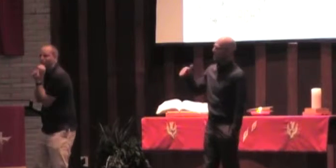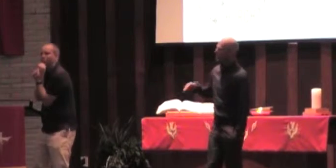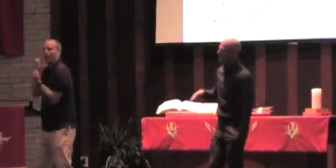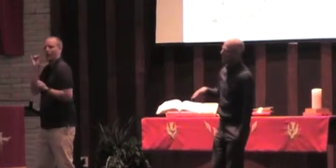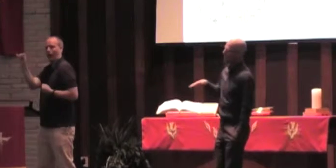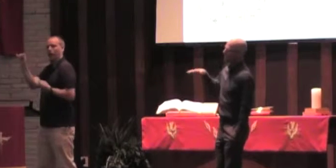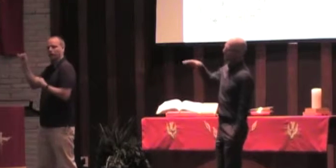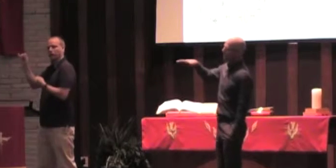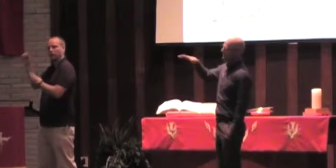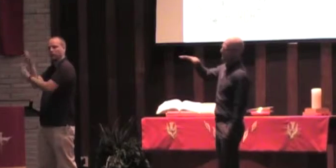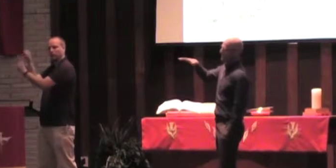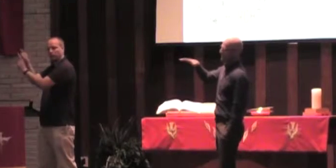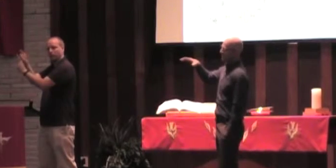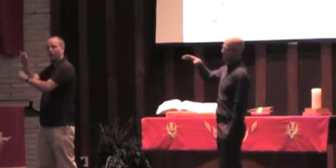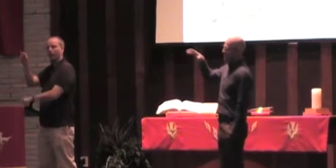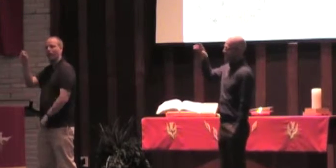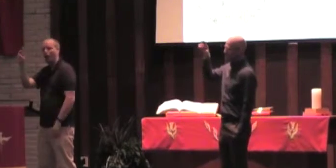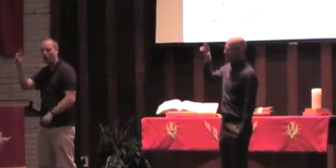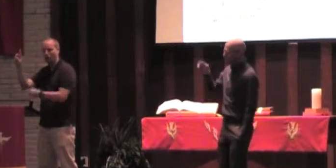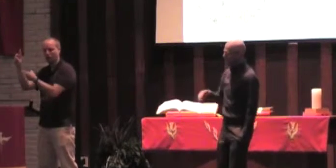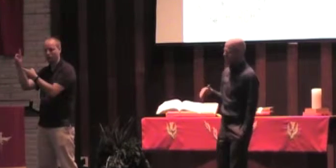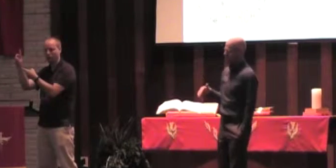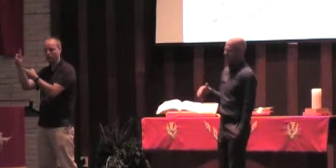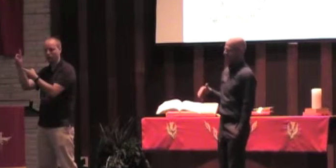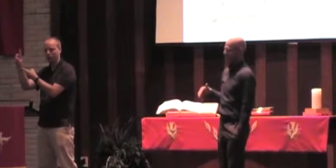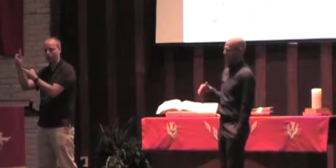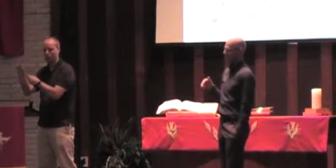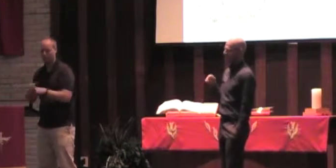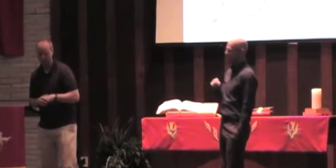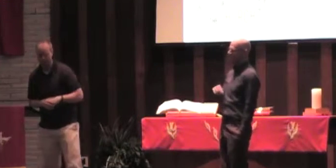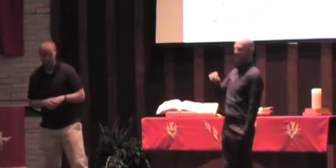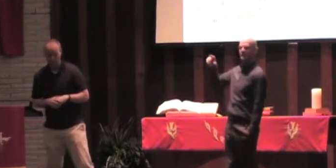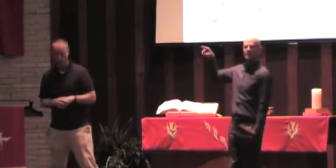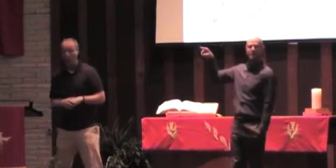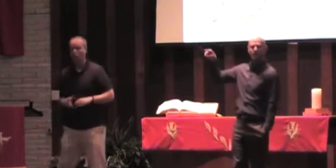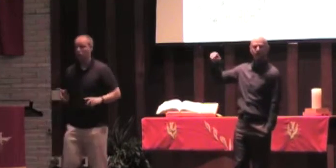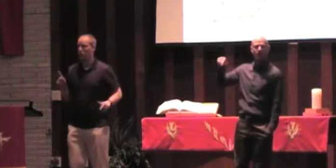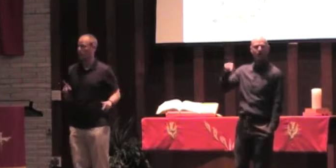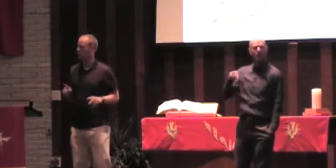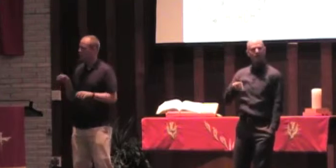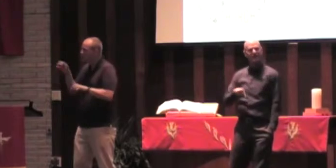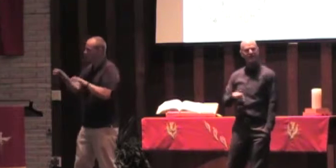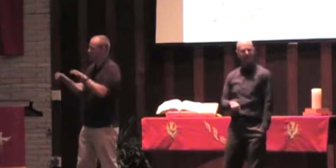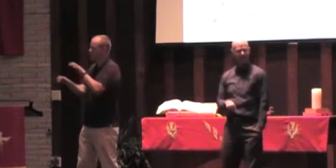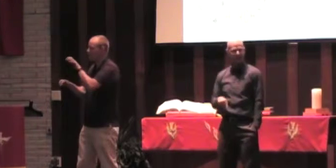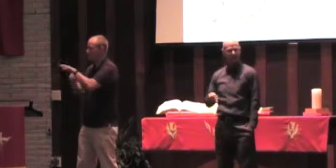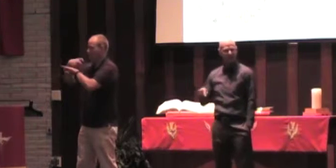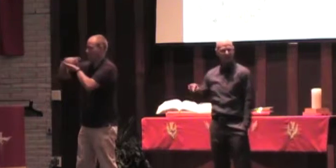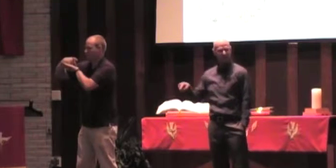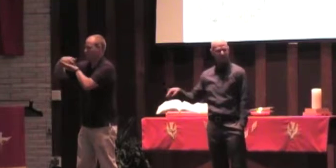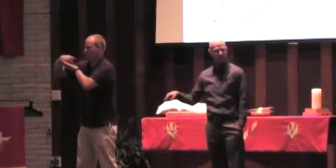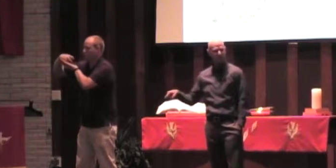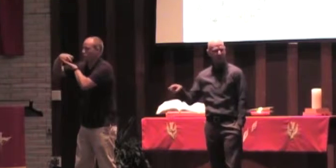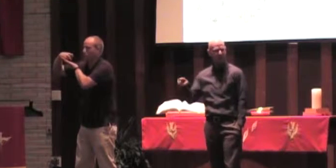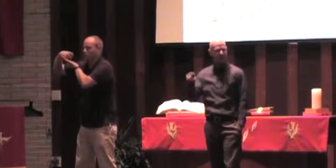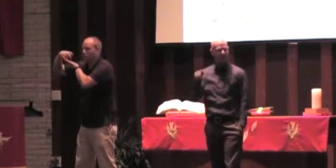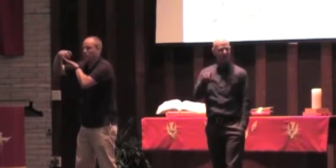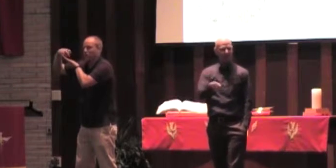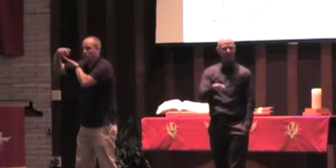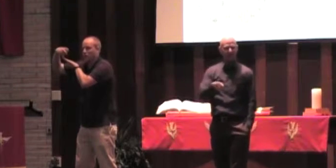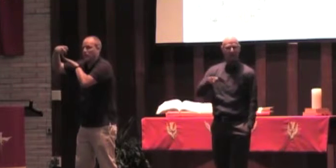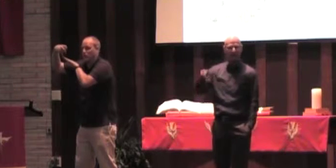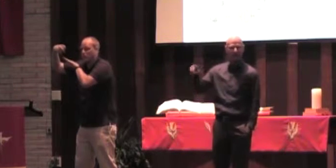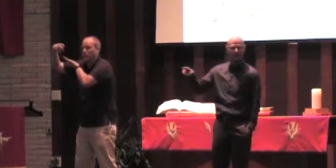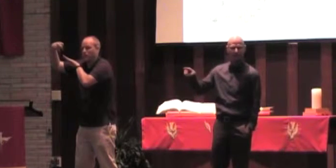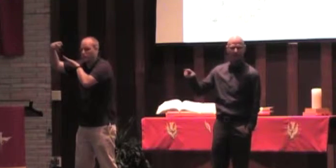And people, in reference to this rock, would climb this mountain on their knees, switchback